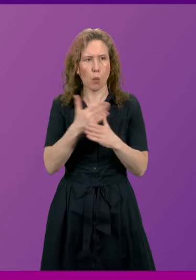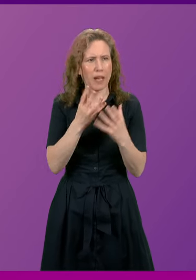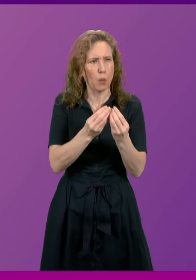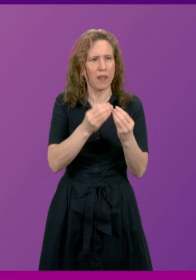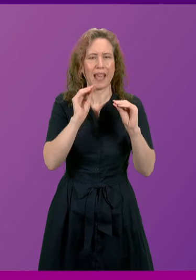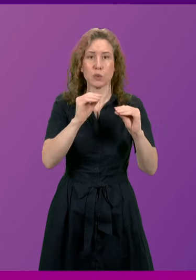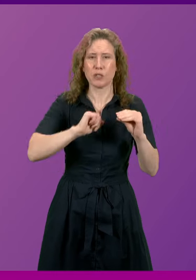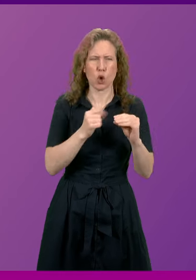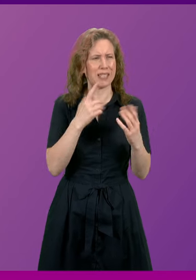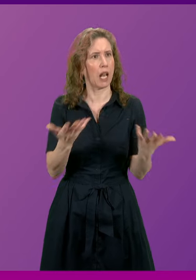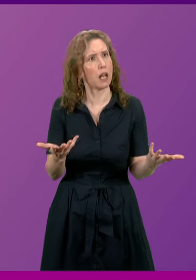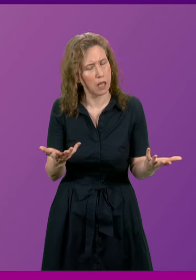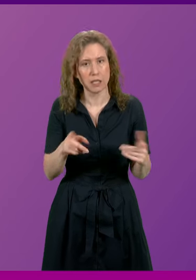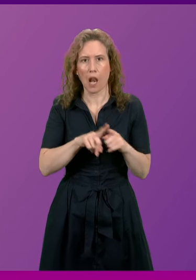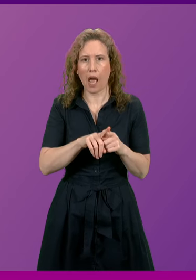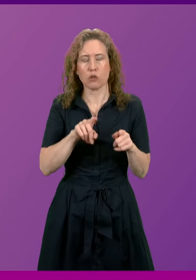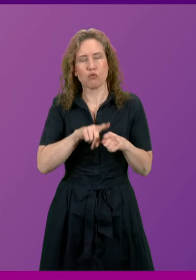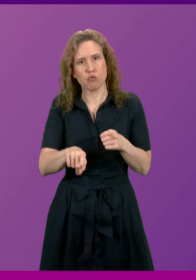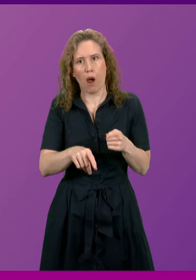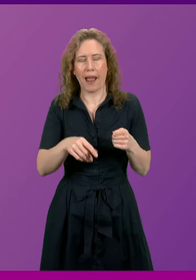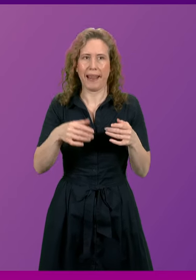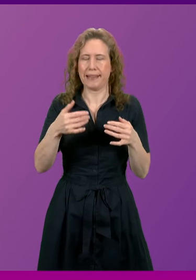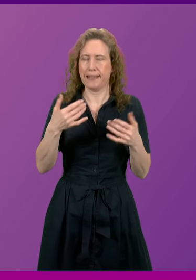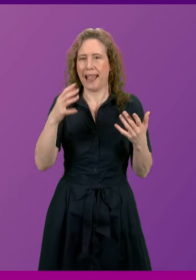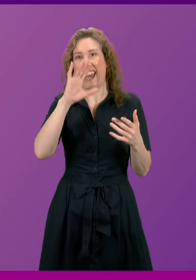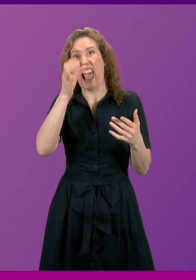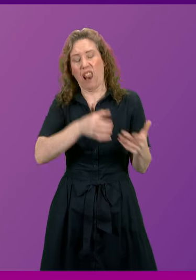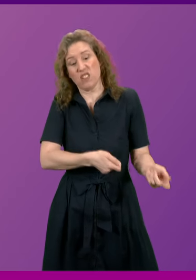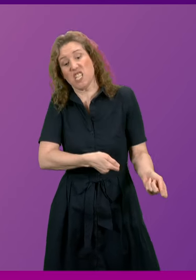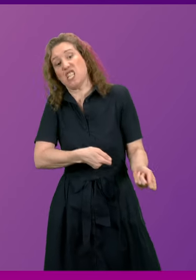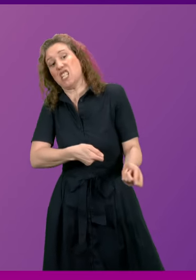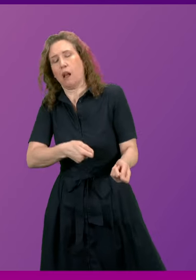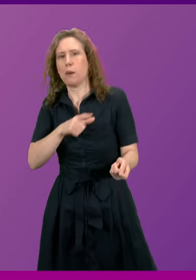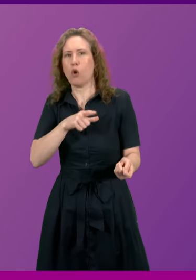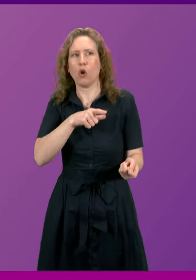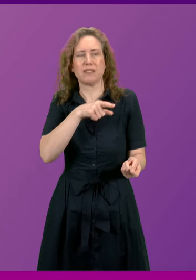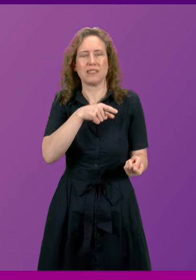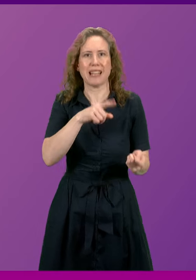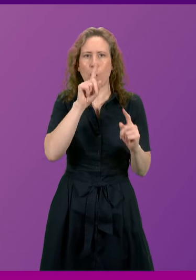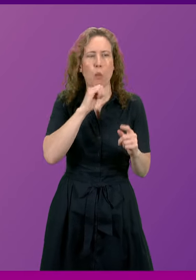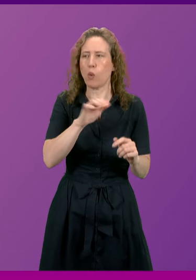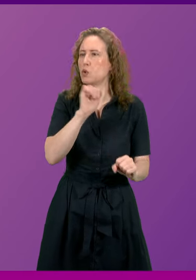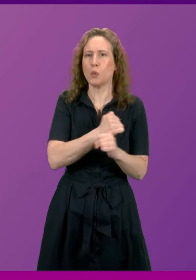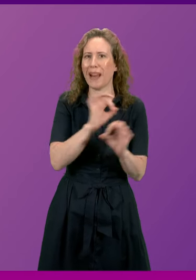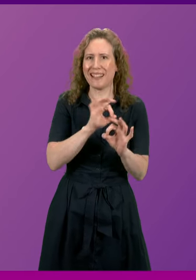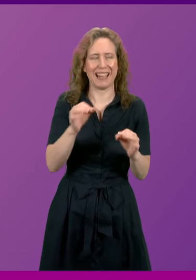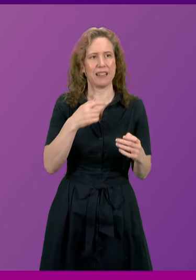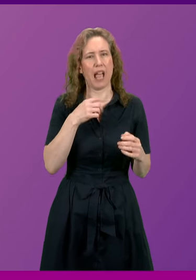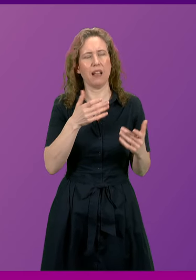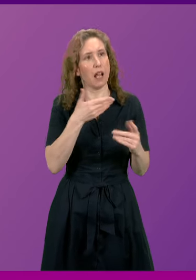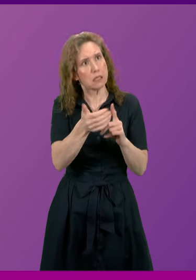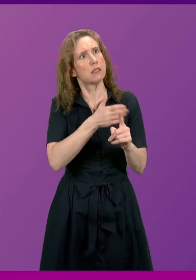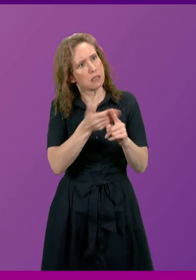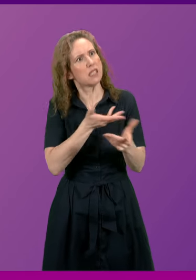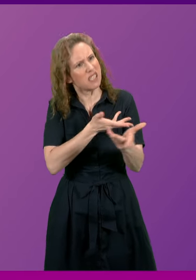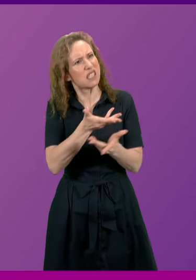like and I quote dragging a heavily sedated bull elephant backwards through cold treacle and to the report he said that it all adds up